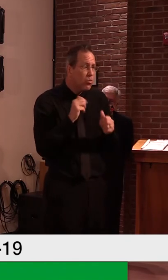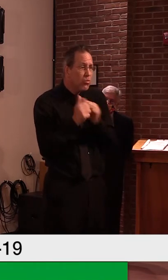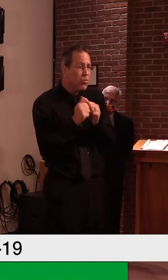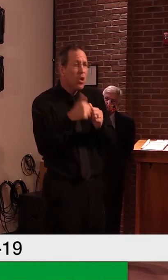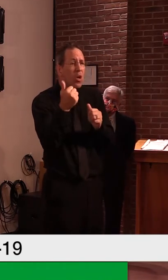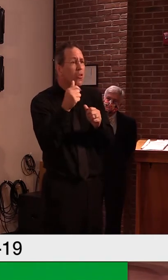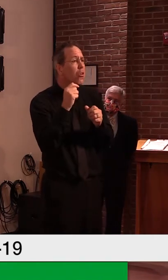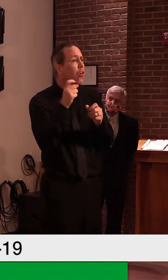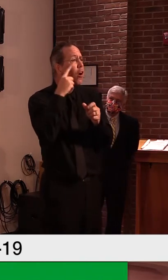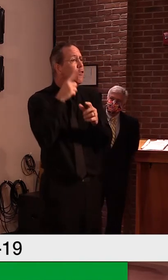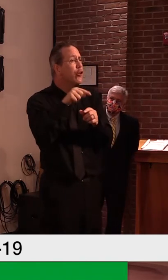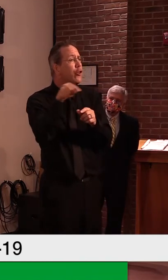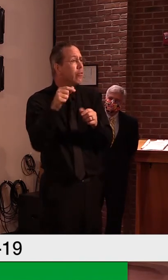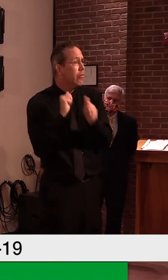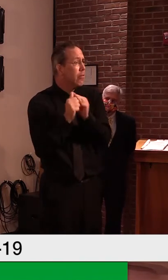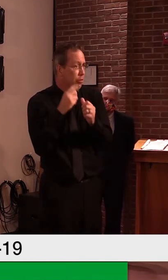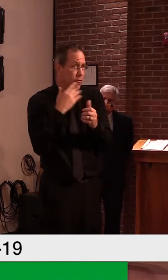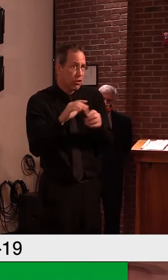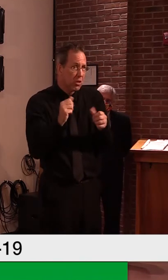as any of my other competitors.